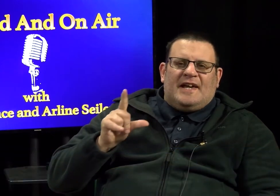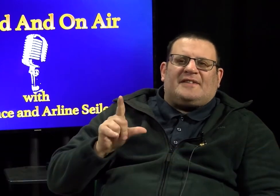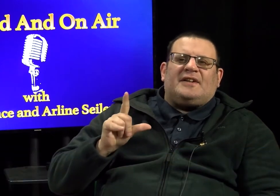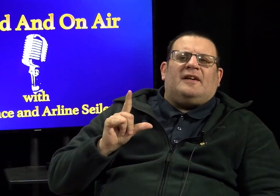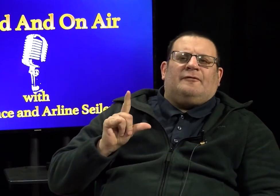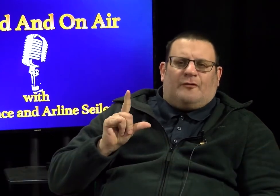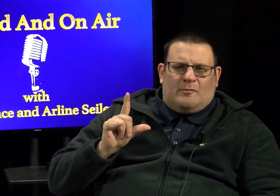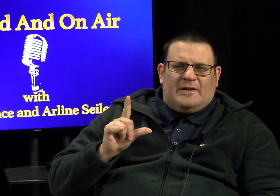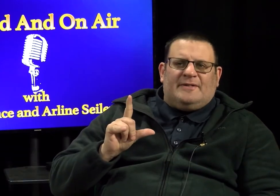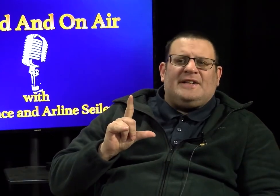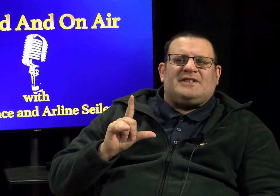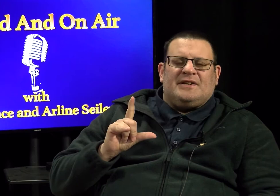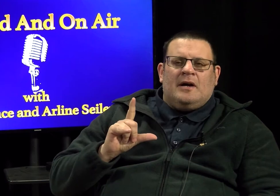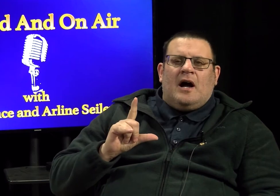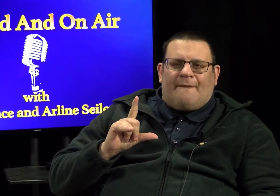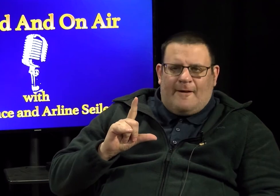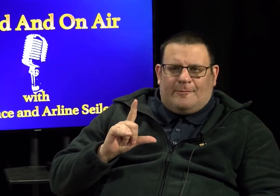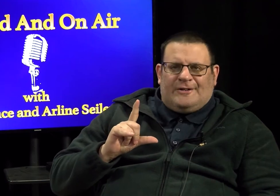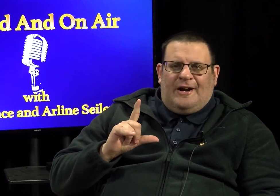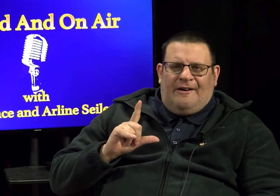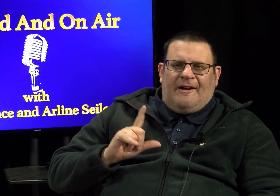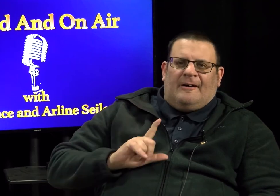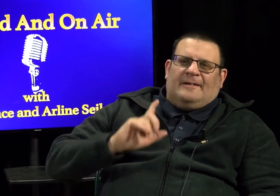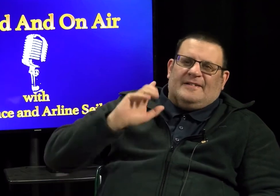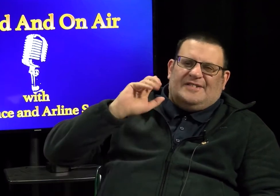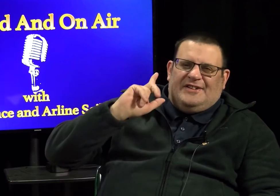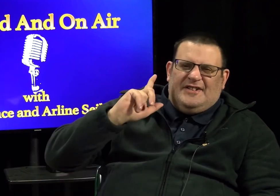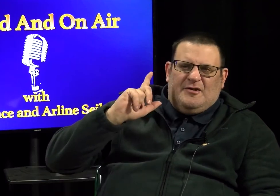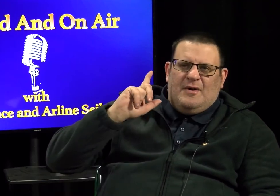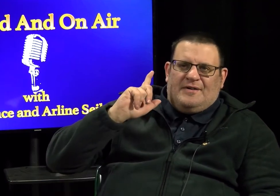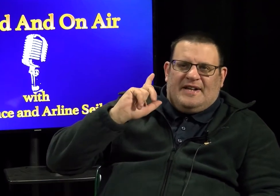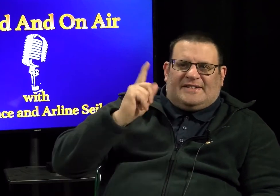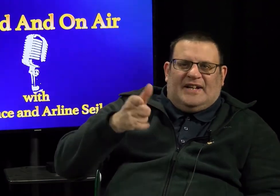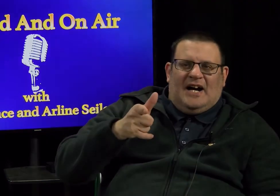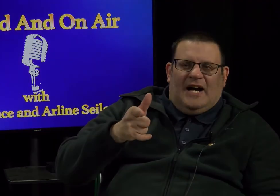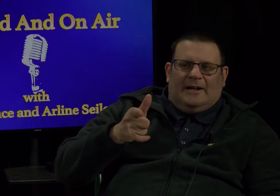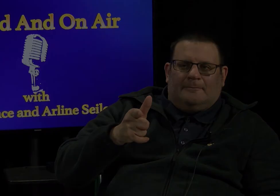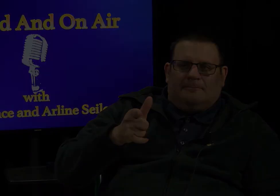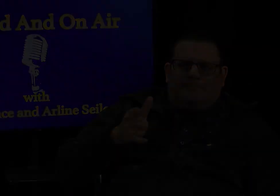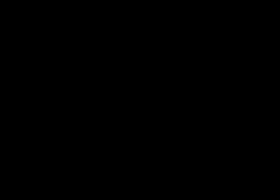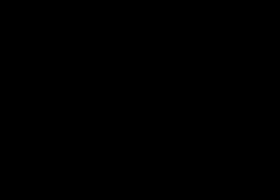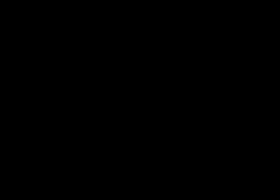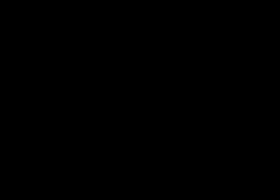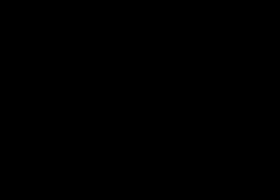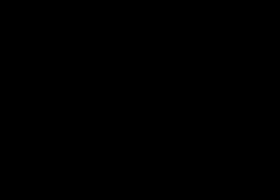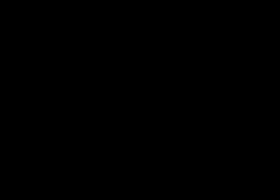time on the next informative edition of Ableton On Air. See you next time.